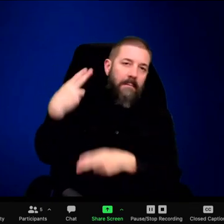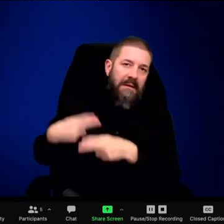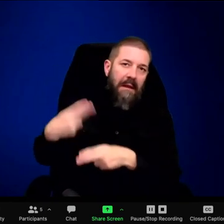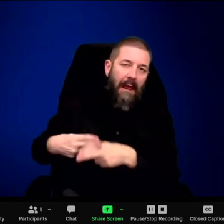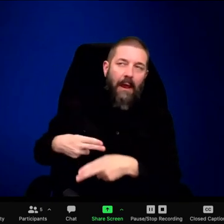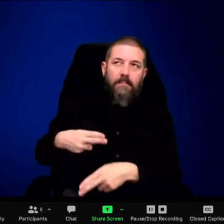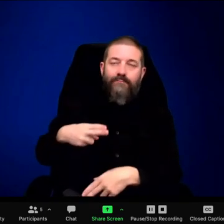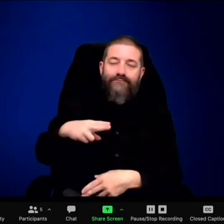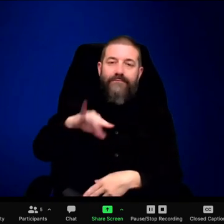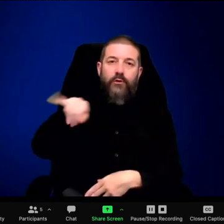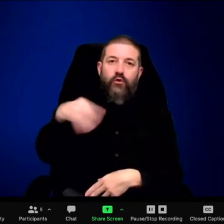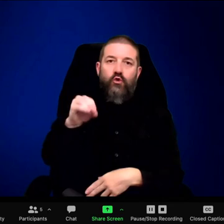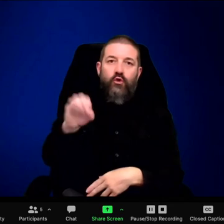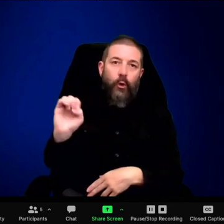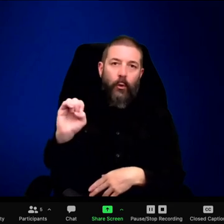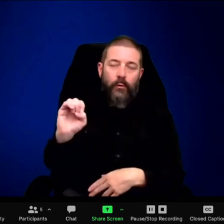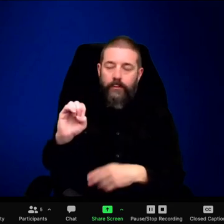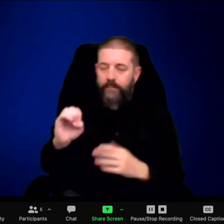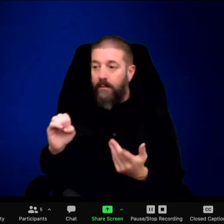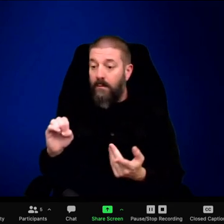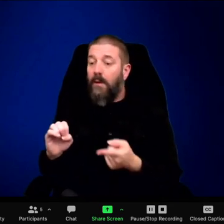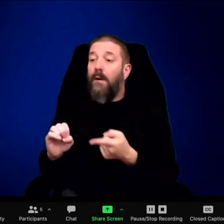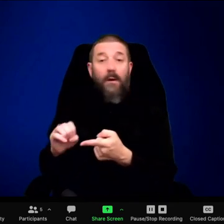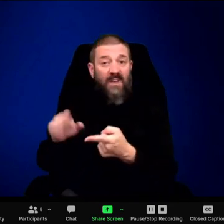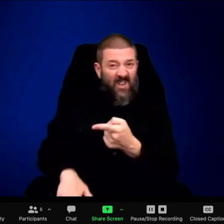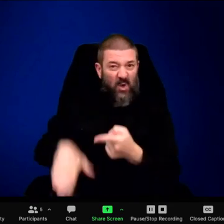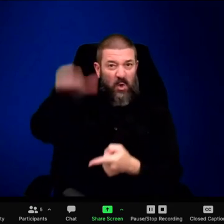opposed to wolves turn into enthusiasts?